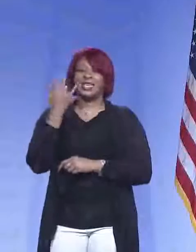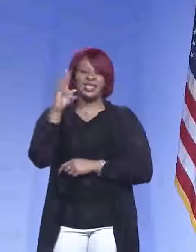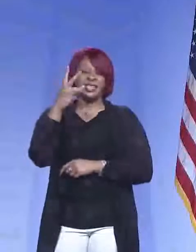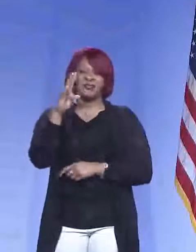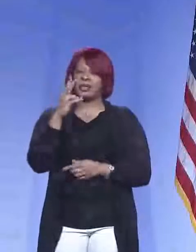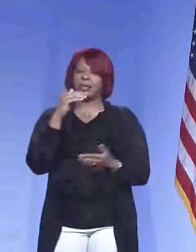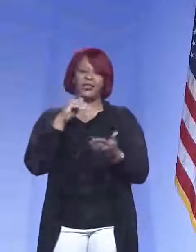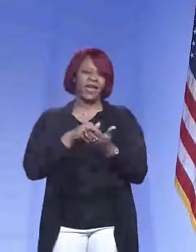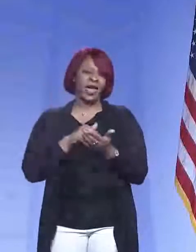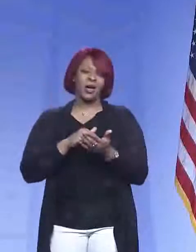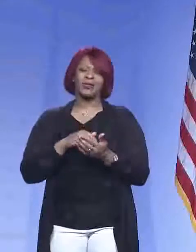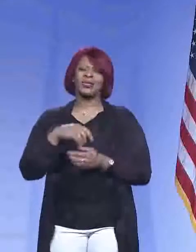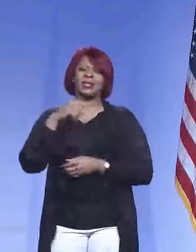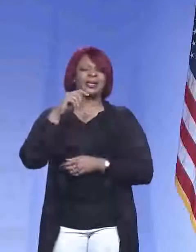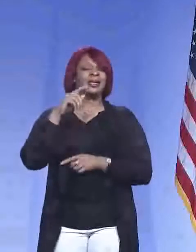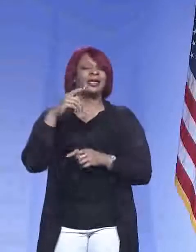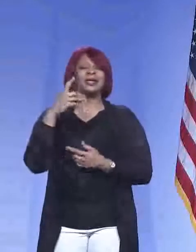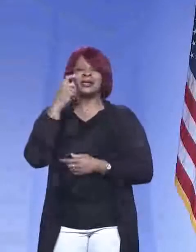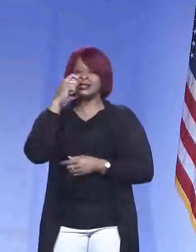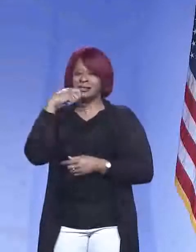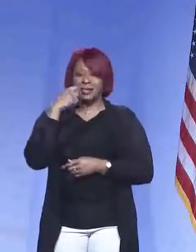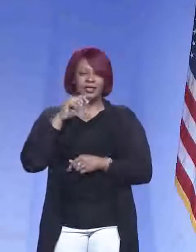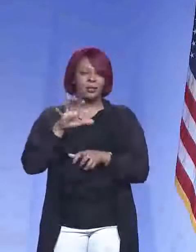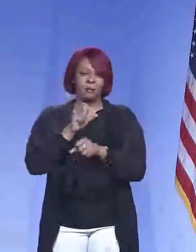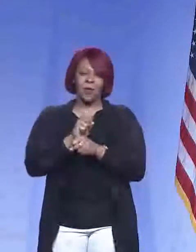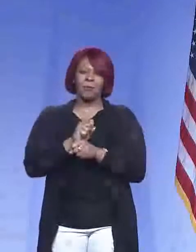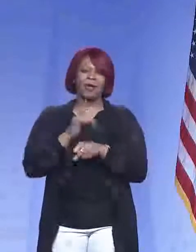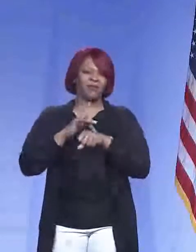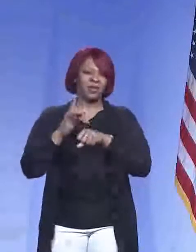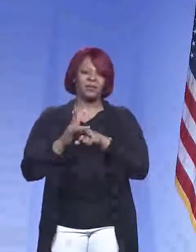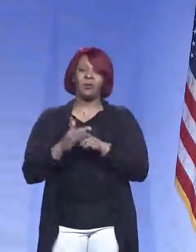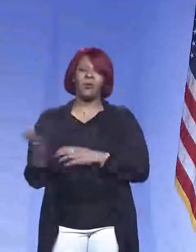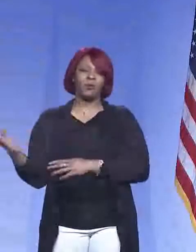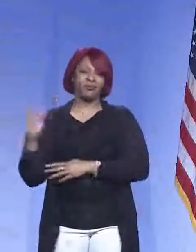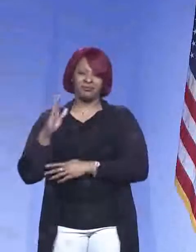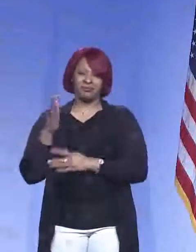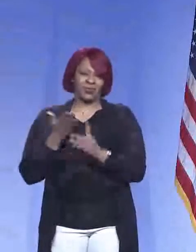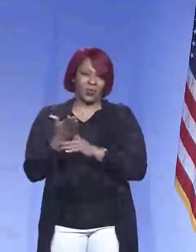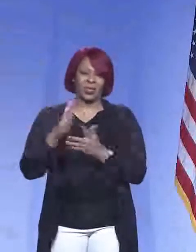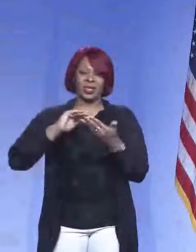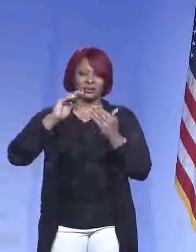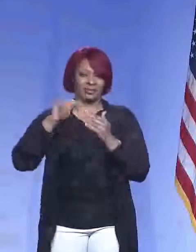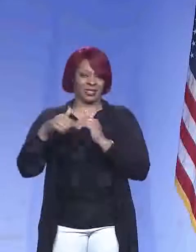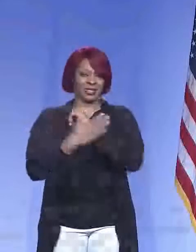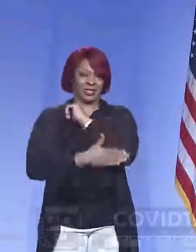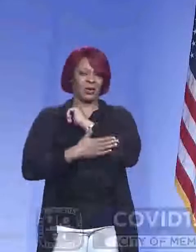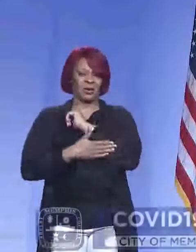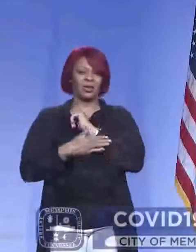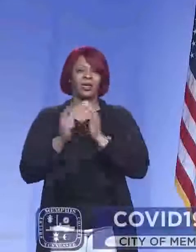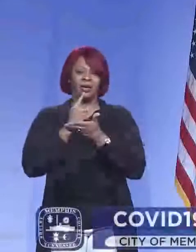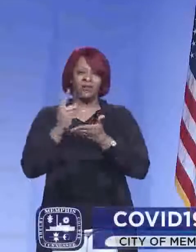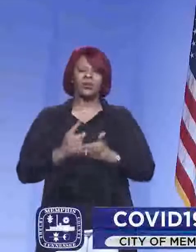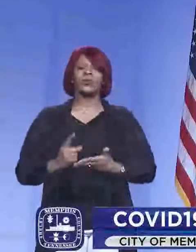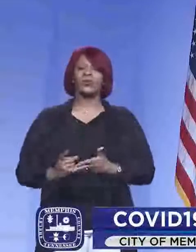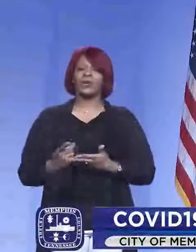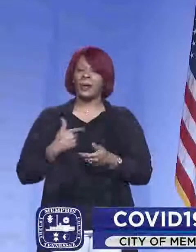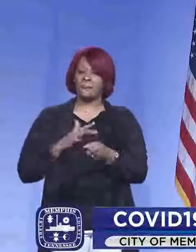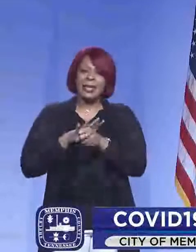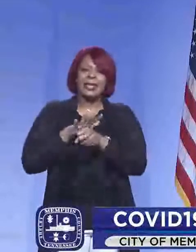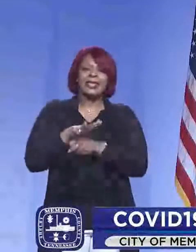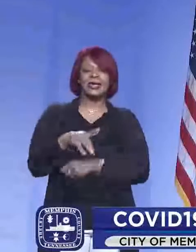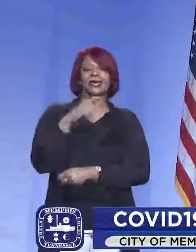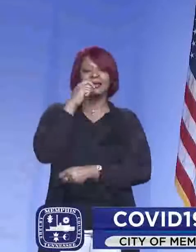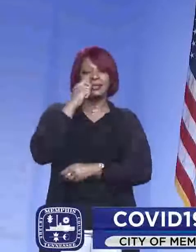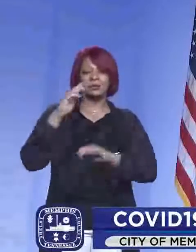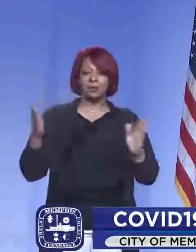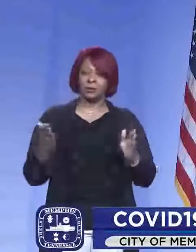,000 test appointment slots available almost throughout the county this week. And we definitely want to